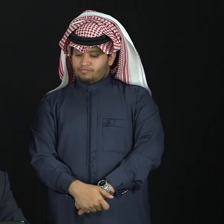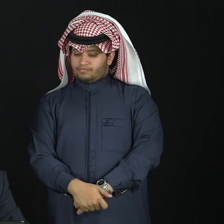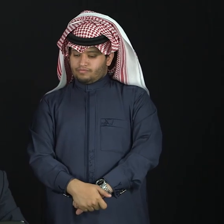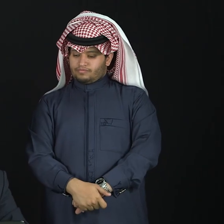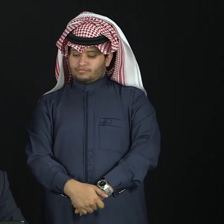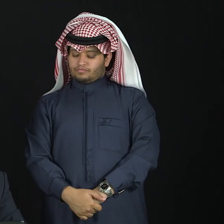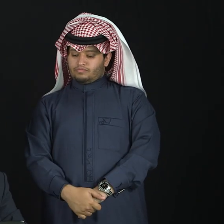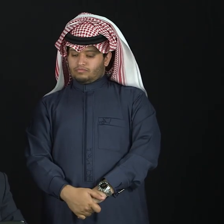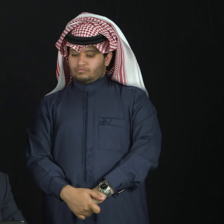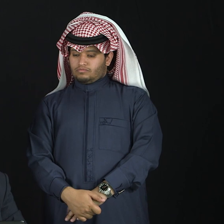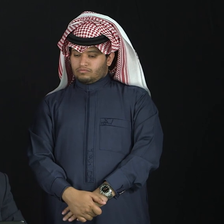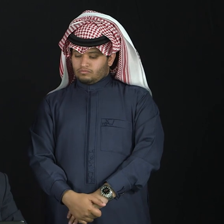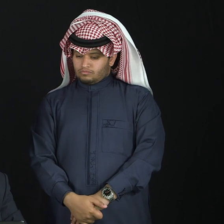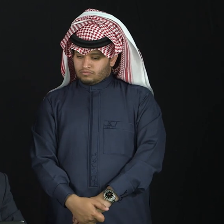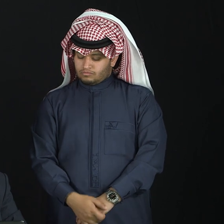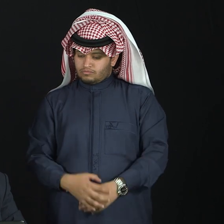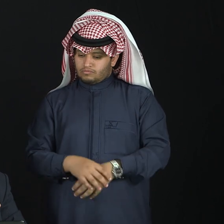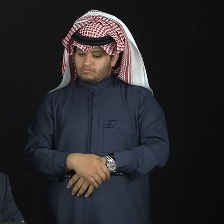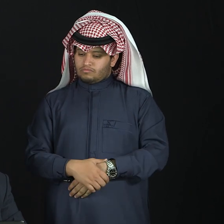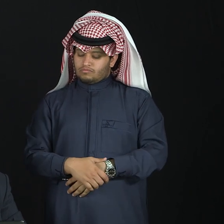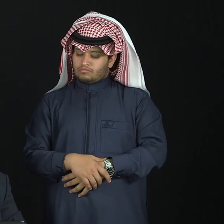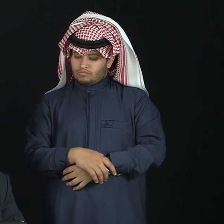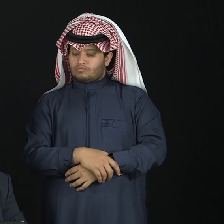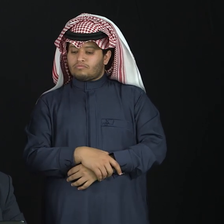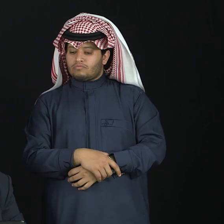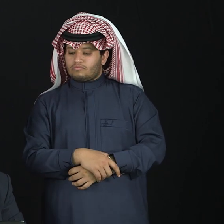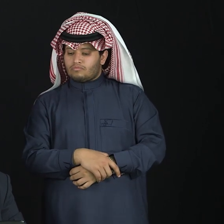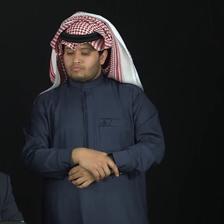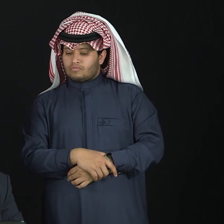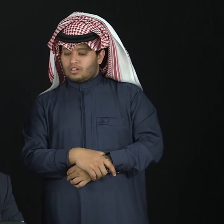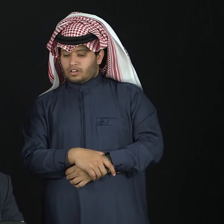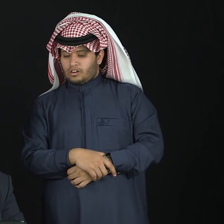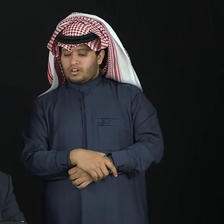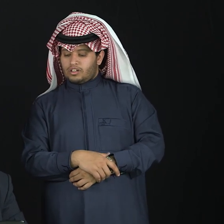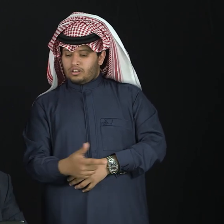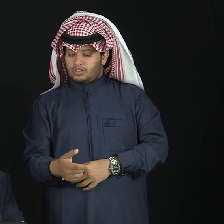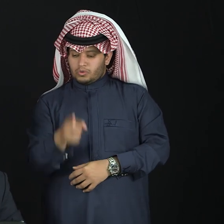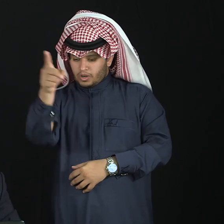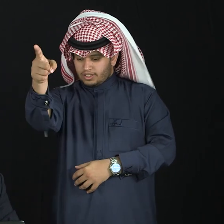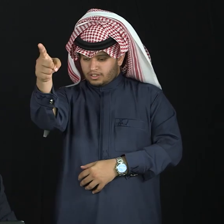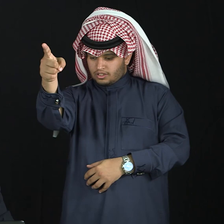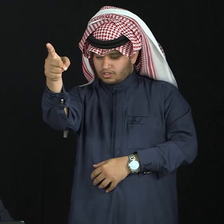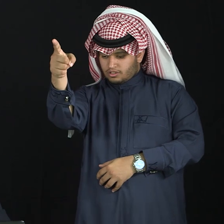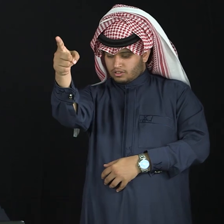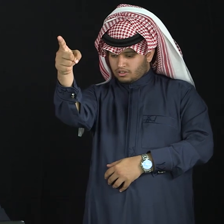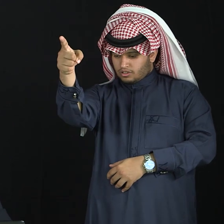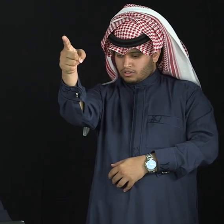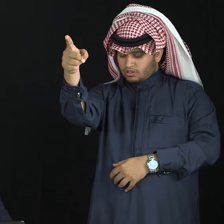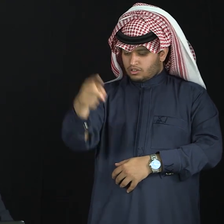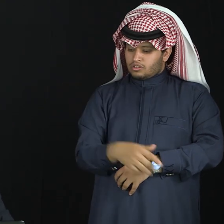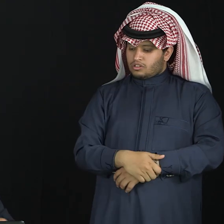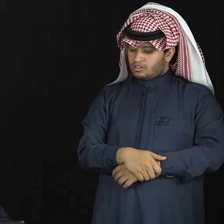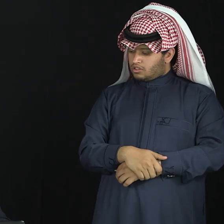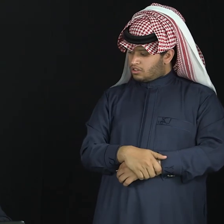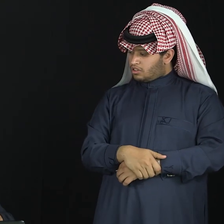the final symbol. We the same one for but if it is an official symbol, a word, if it is çevresmed by you, you, you or you,